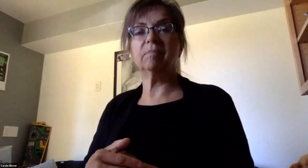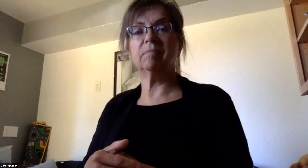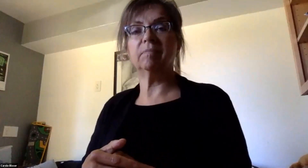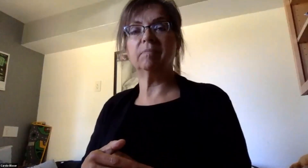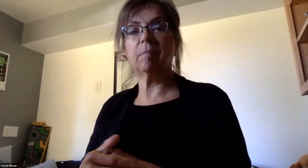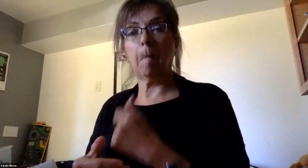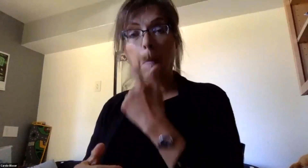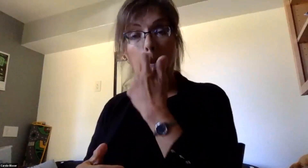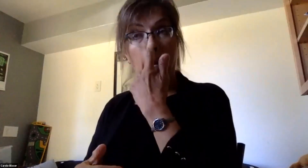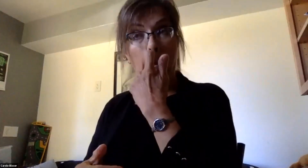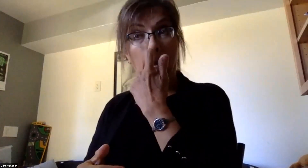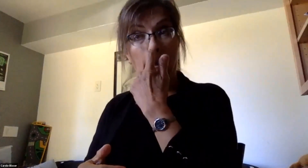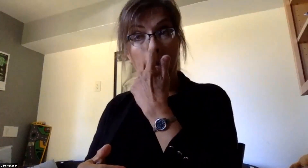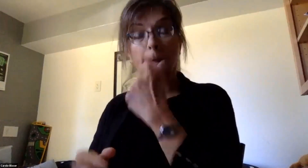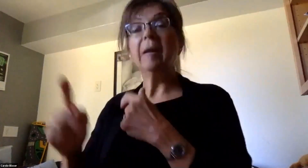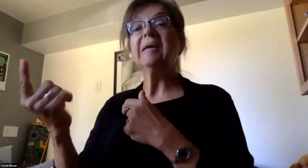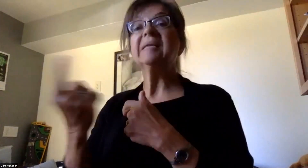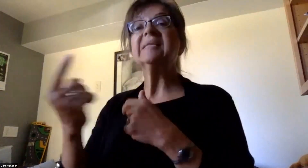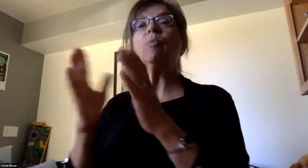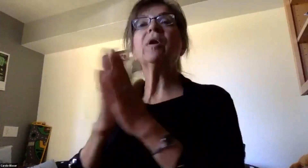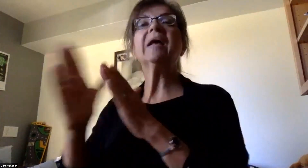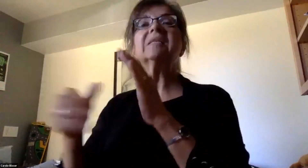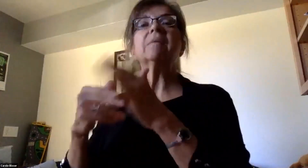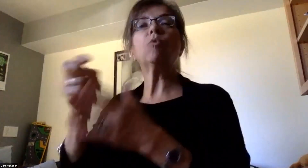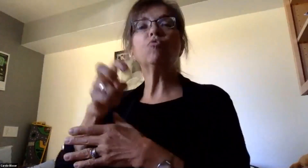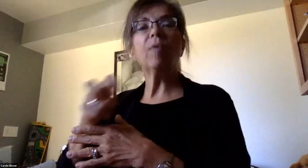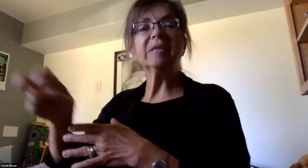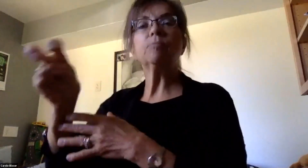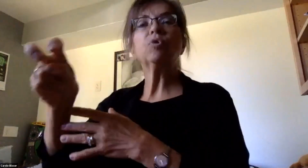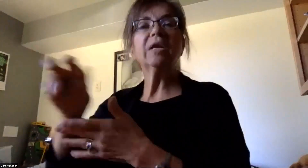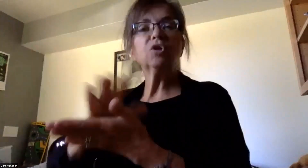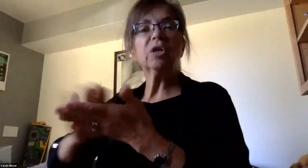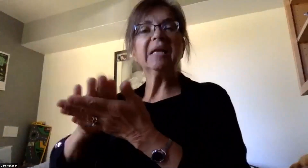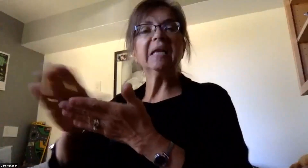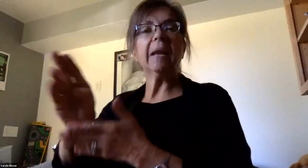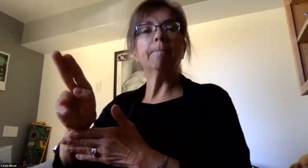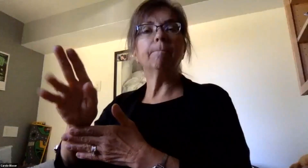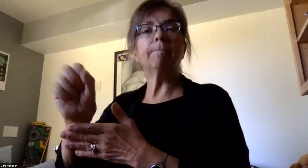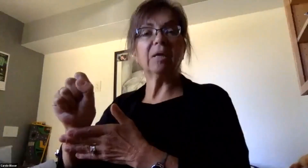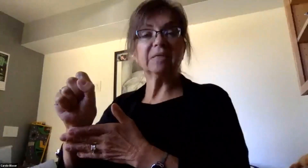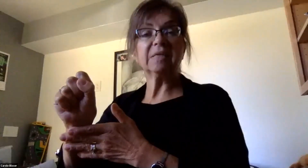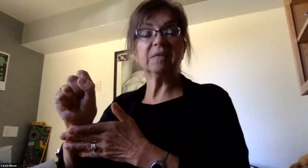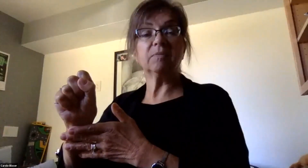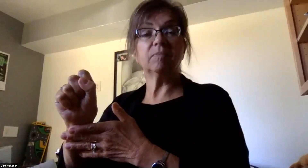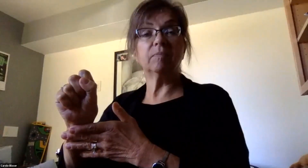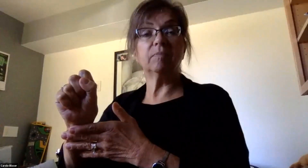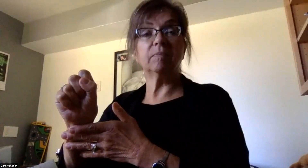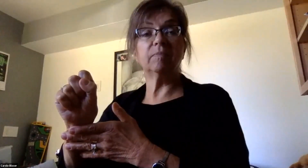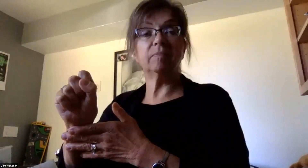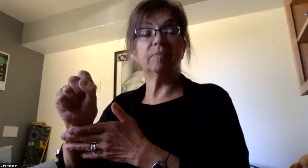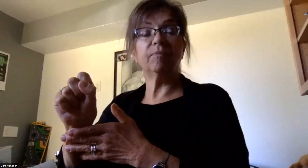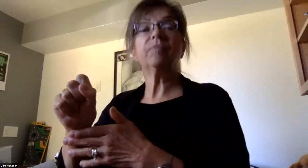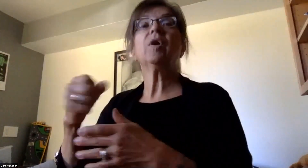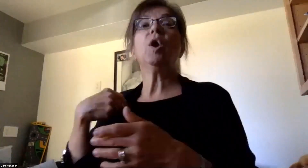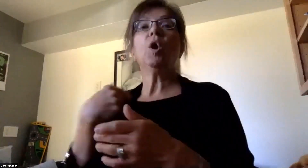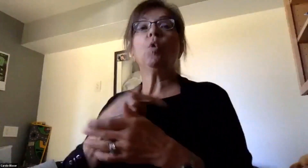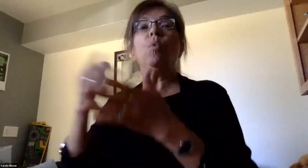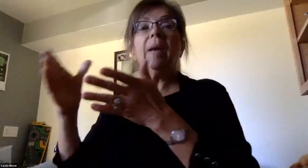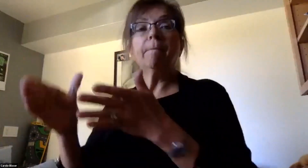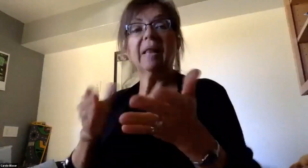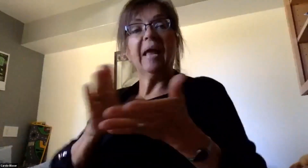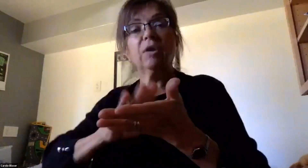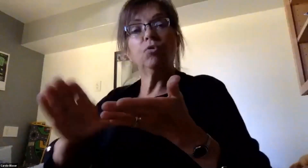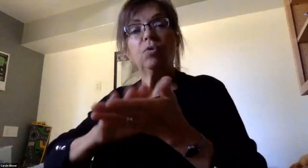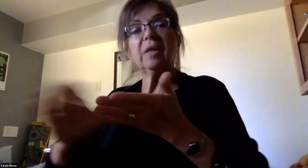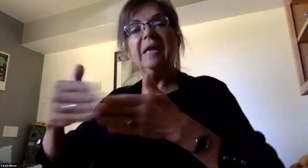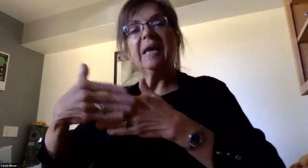There was a question for transportation about the cleaning of buses. Our plan is for buses to be cleaned after